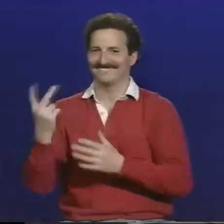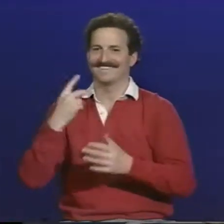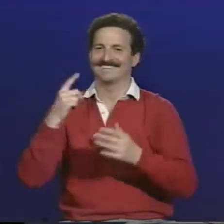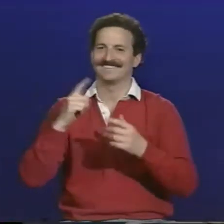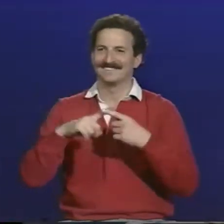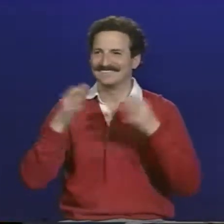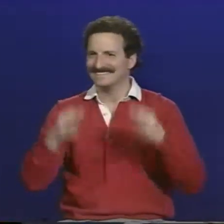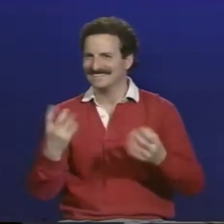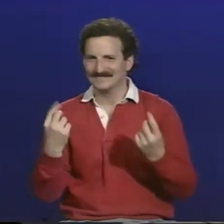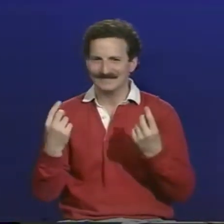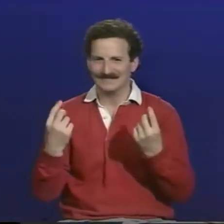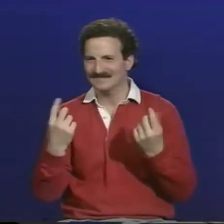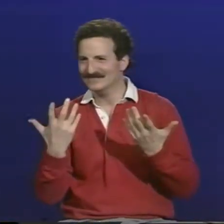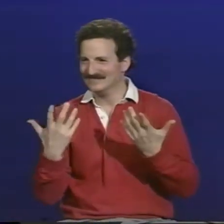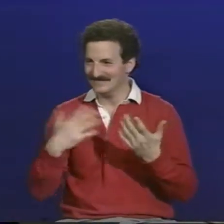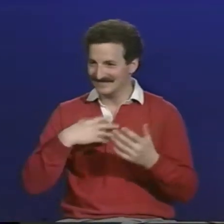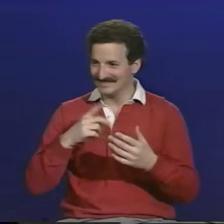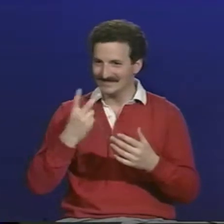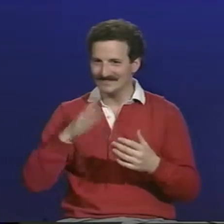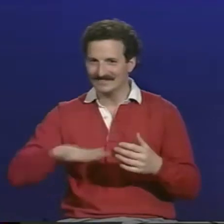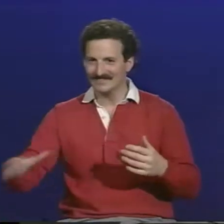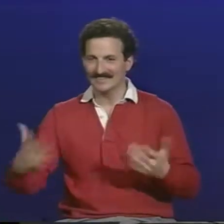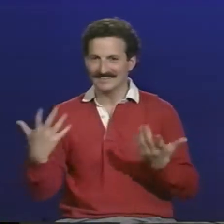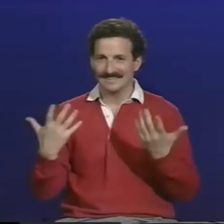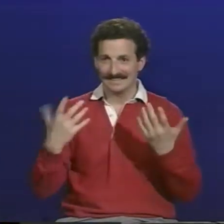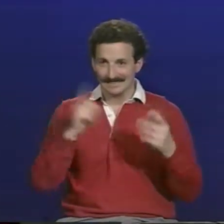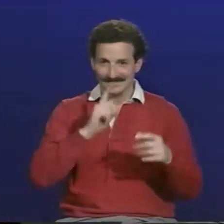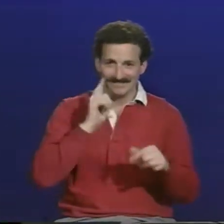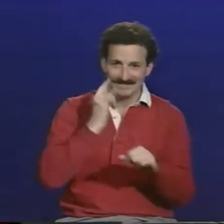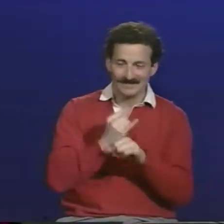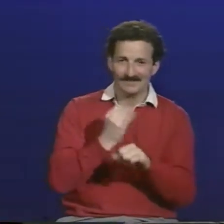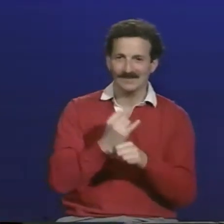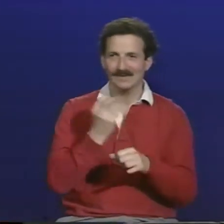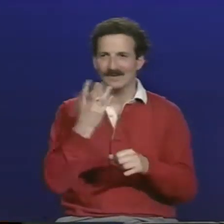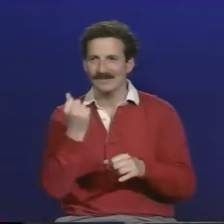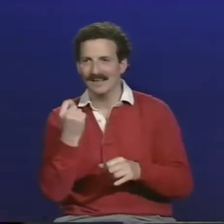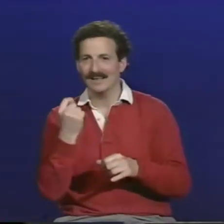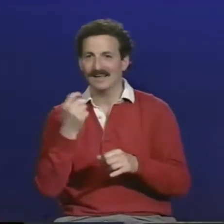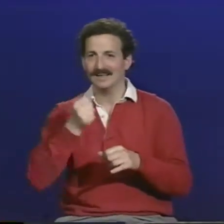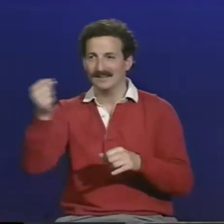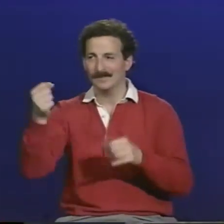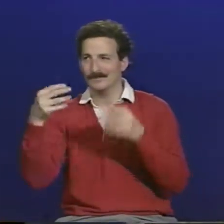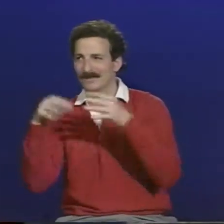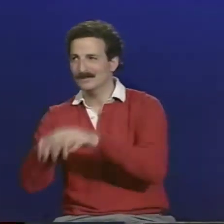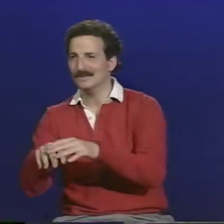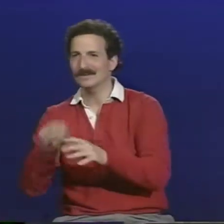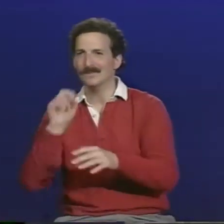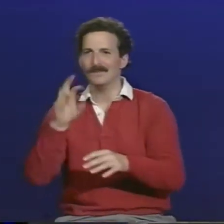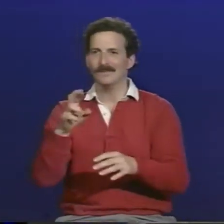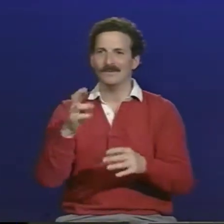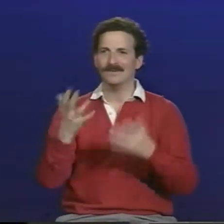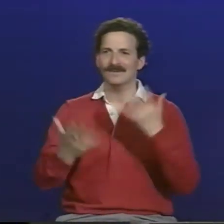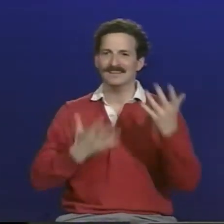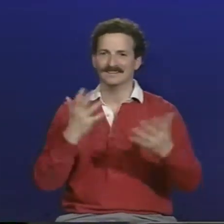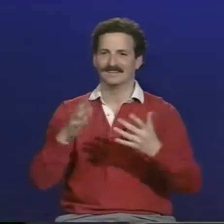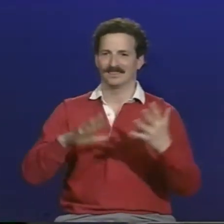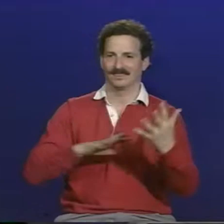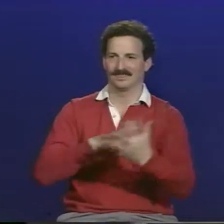It's been tough on me and my wife trying to decide exactly what we should do with our two kids. Should we send them to a school for the deaf or put them into a mainstream program?